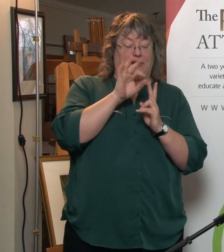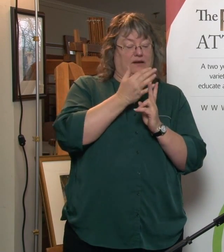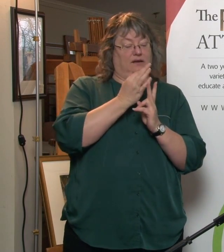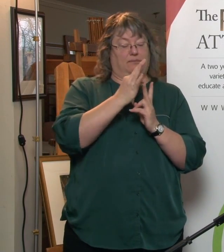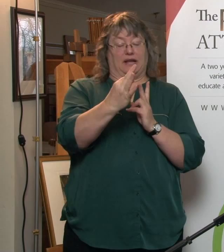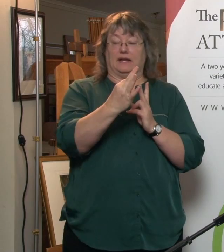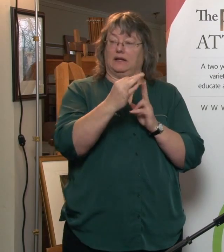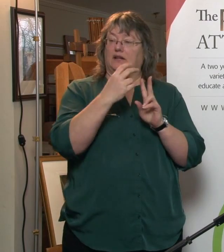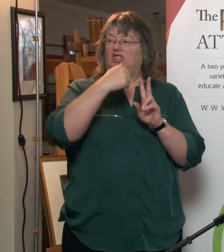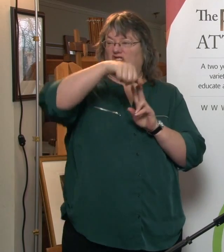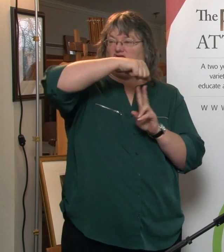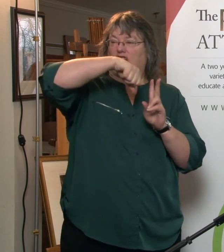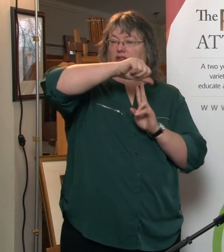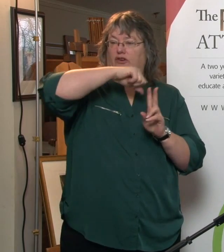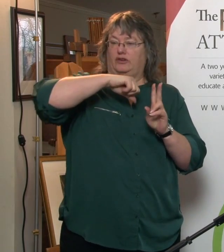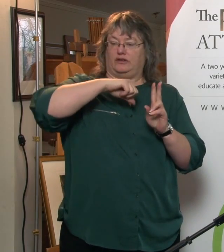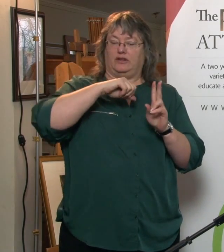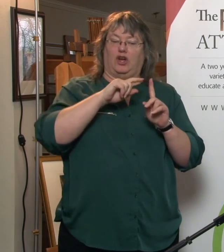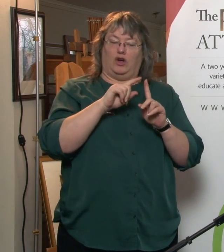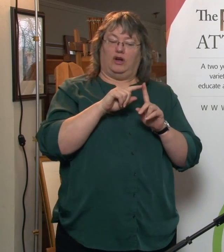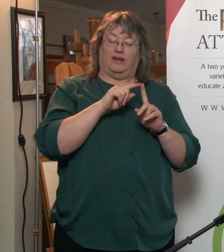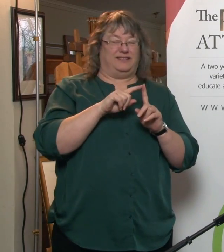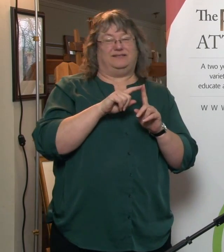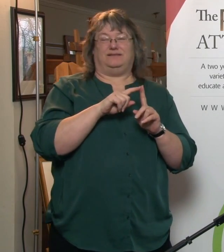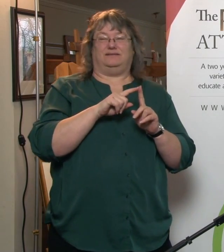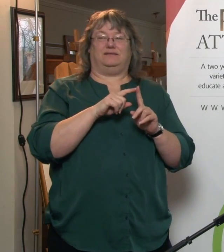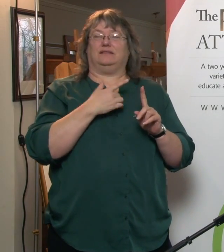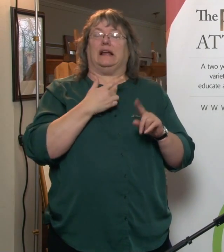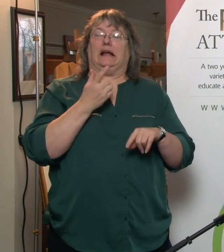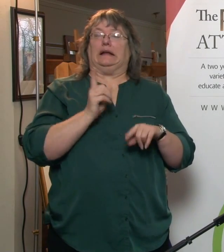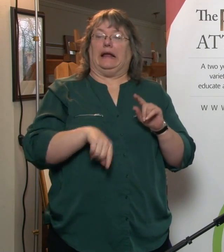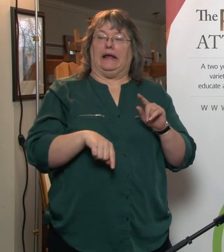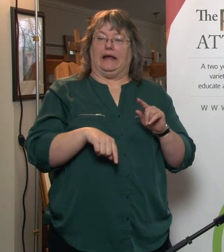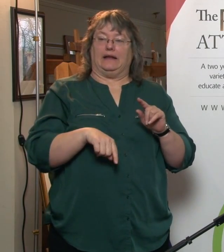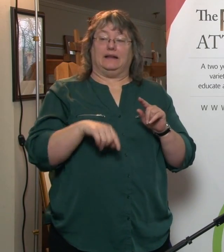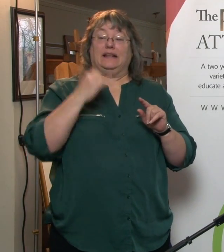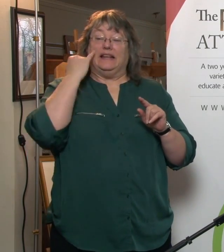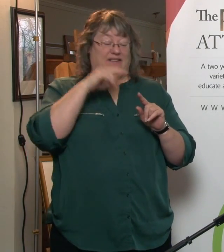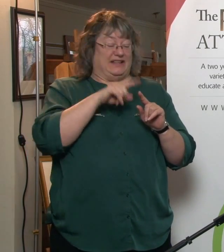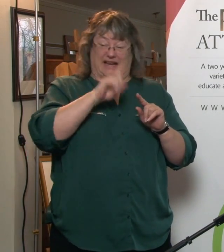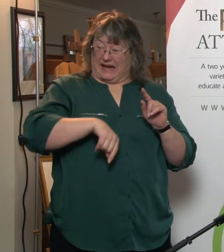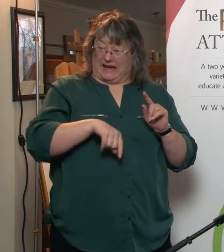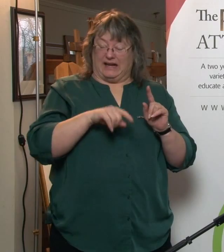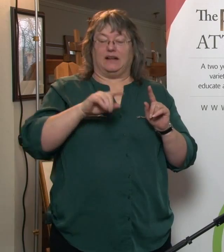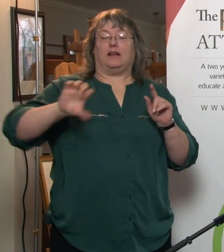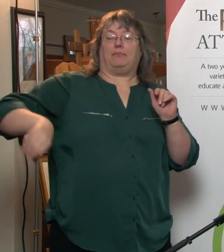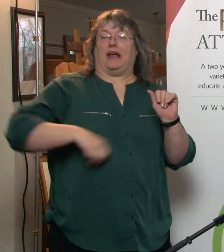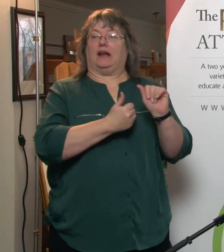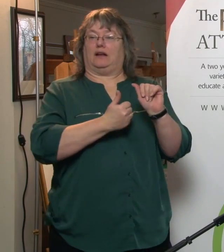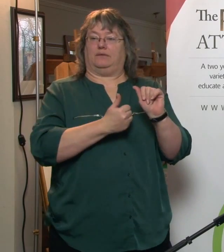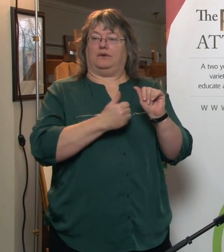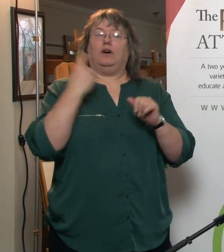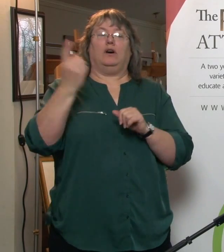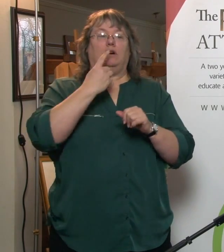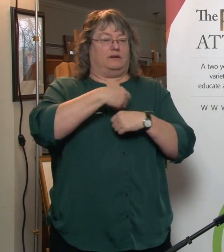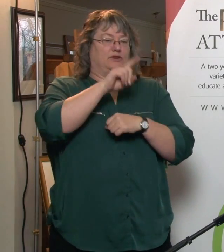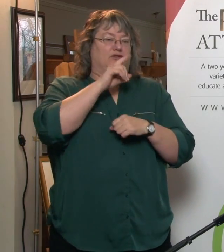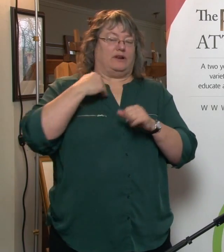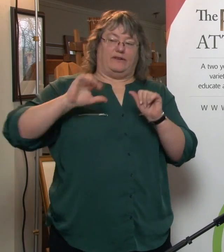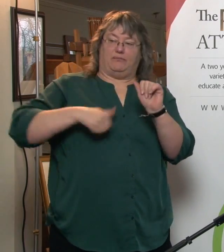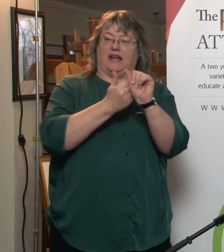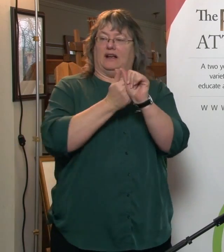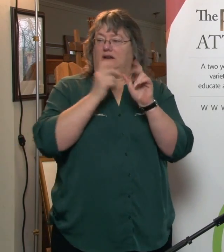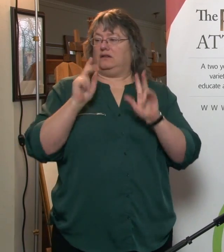go on to say, in the event my first-named attorney is unable or unwilling to act, I name. So always make sure there's a contingent person in place.